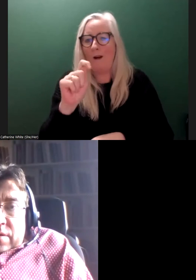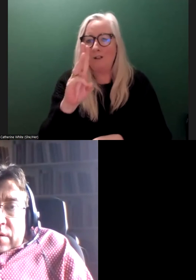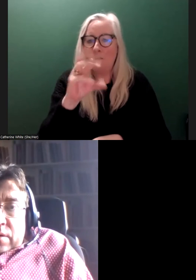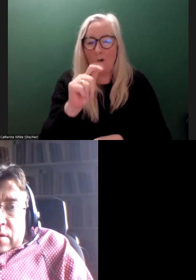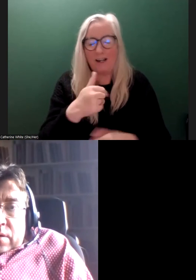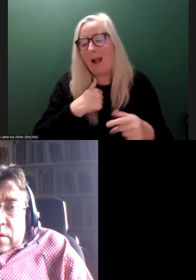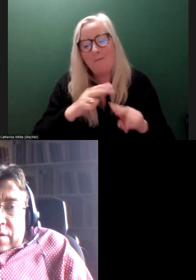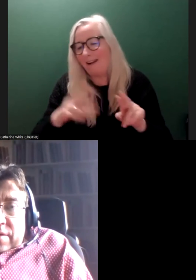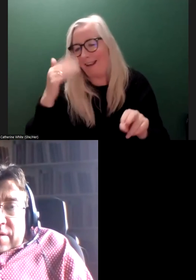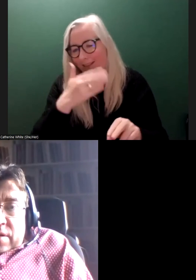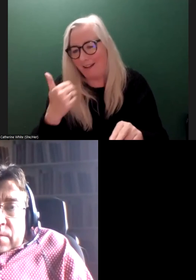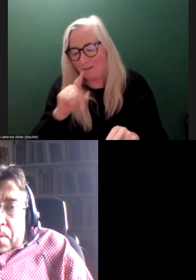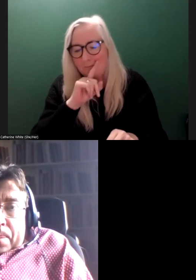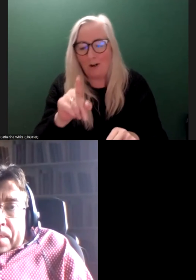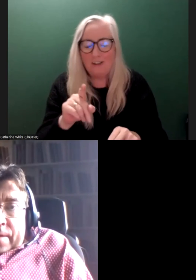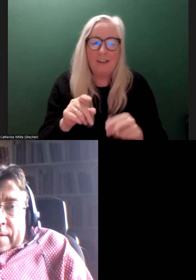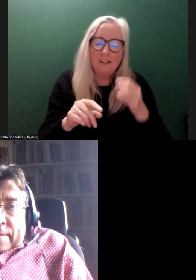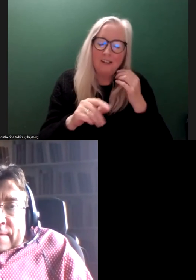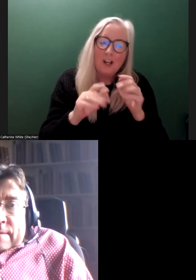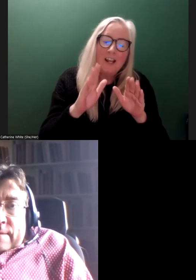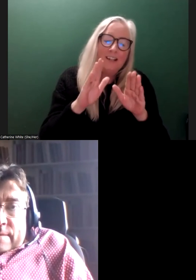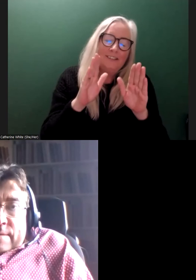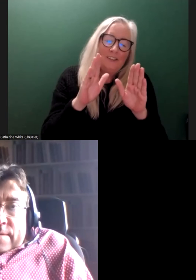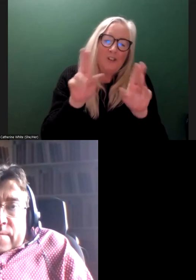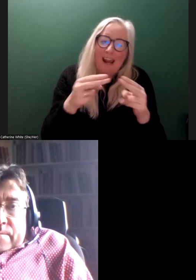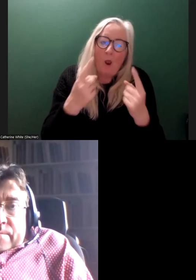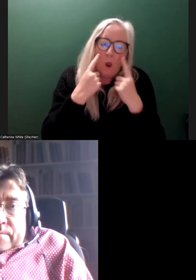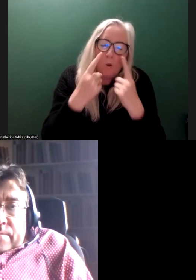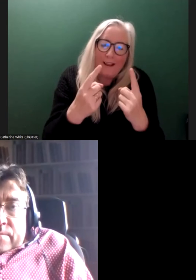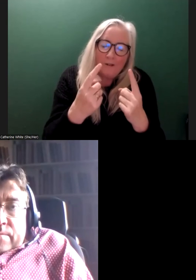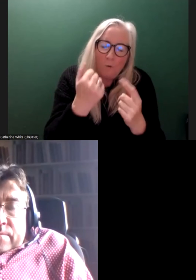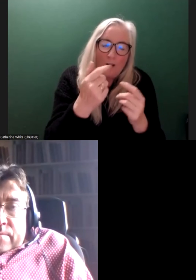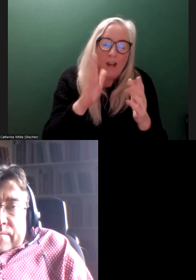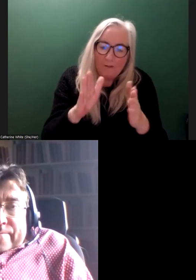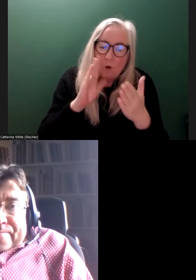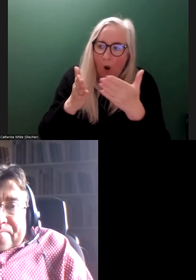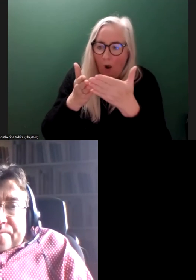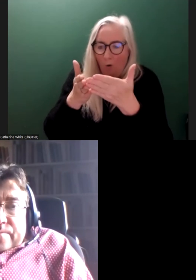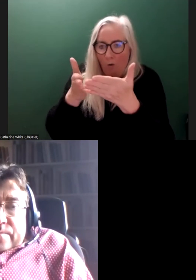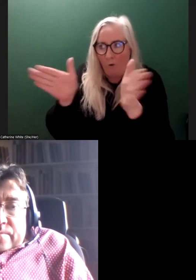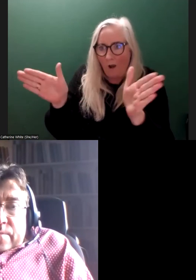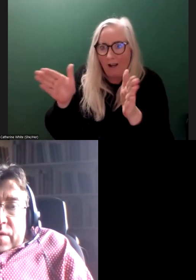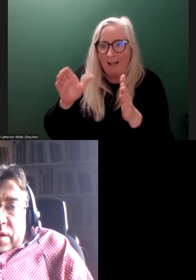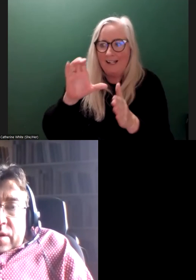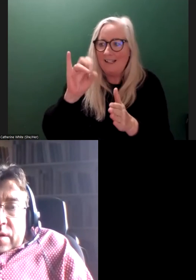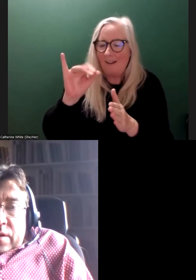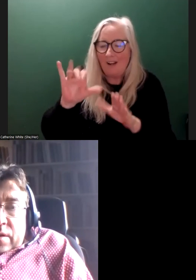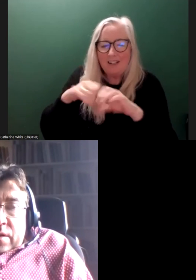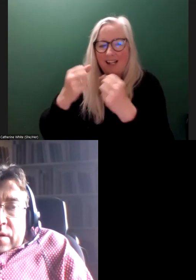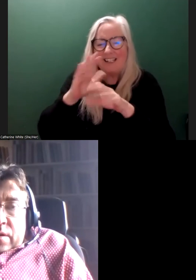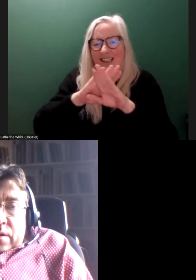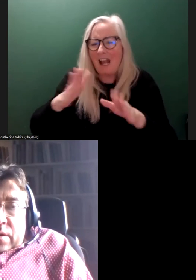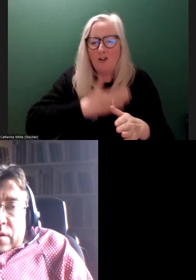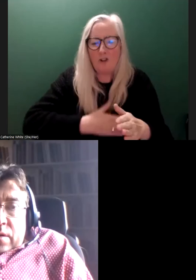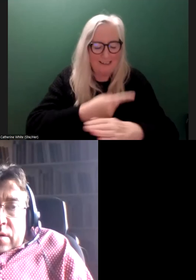But that's the point, is that to look at it from that lens and to look at wider society, civil society, get us out of this disability narrow